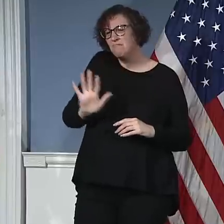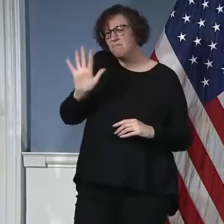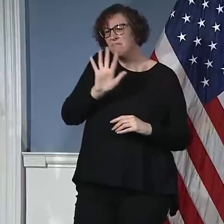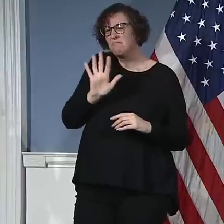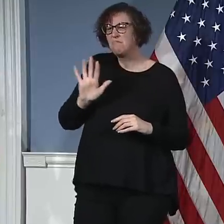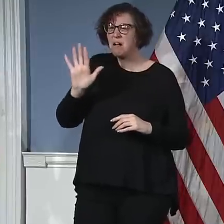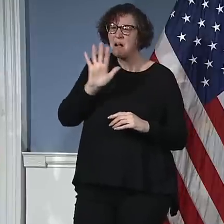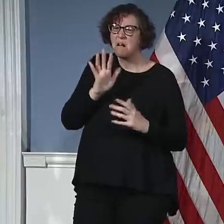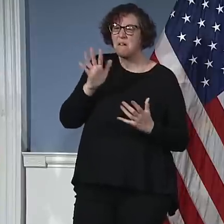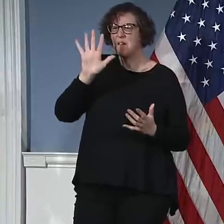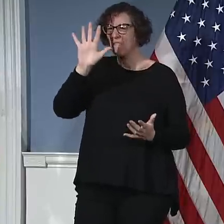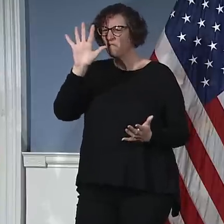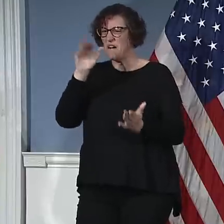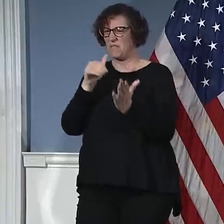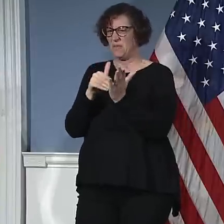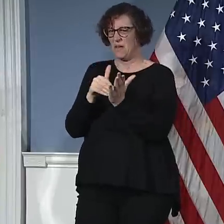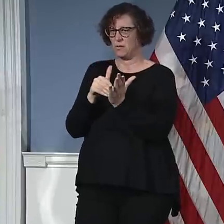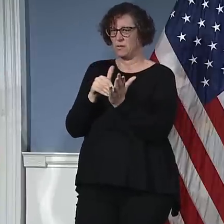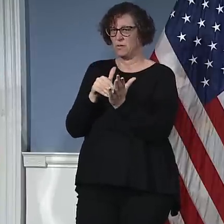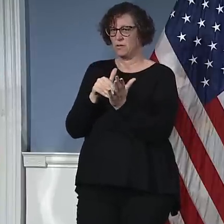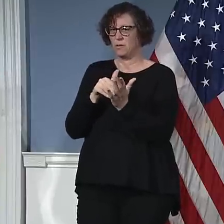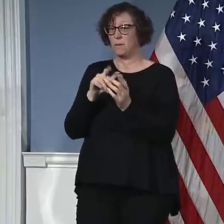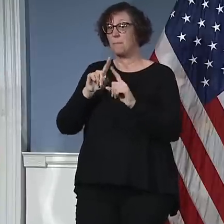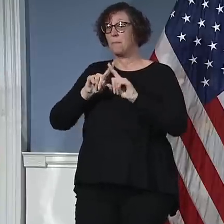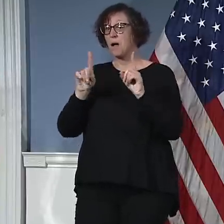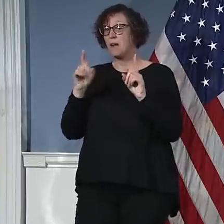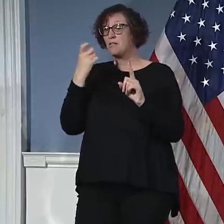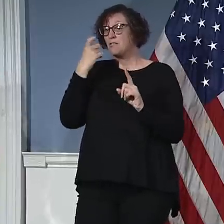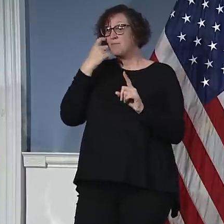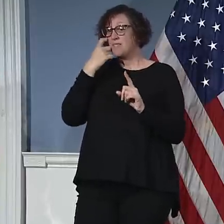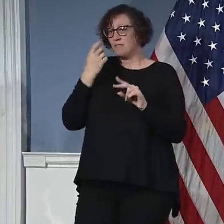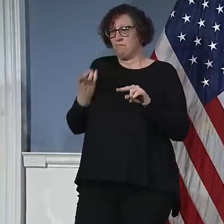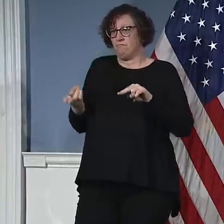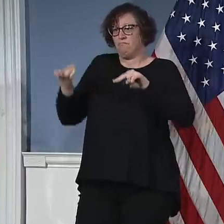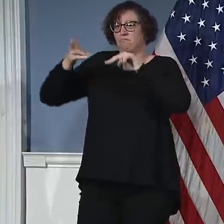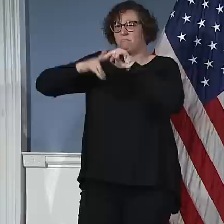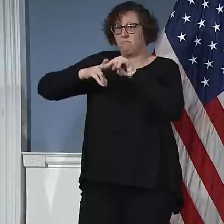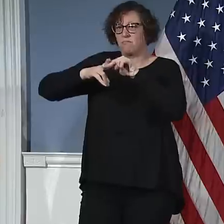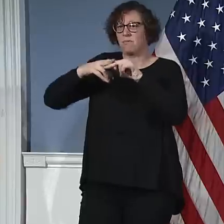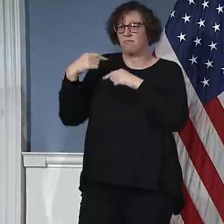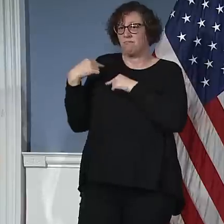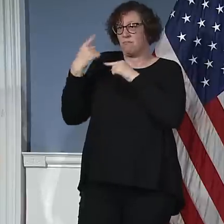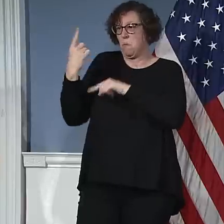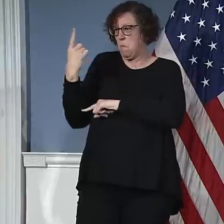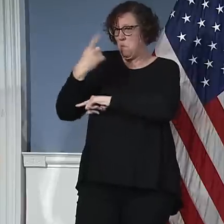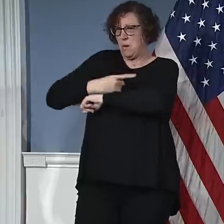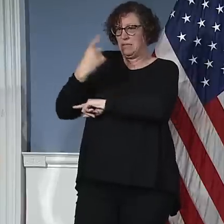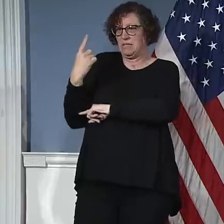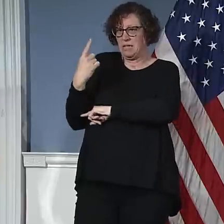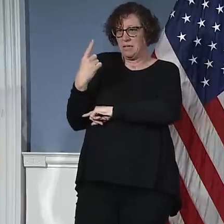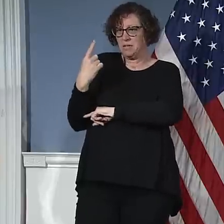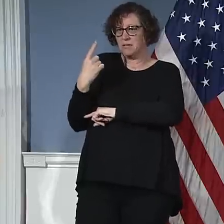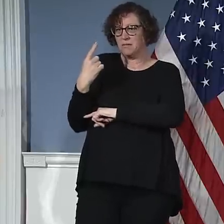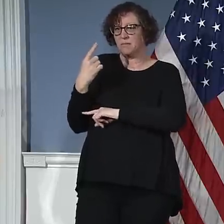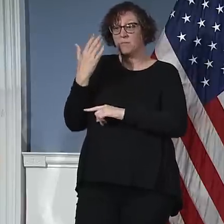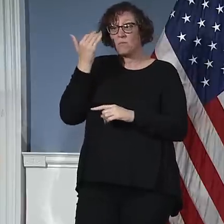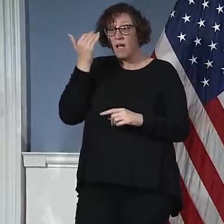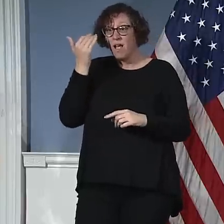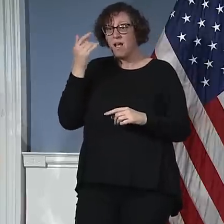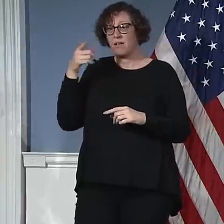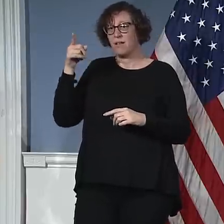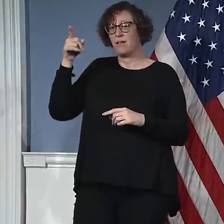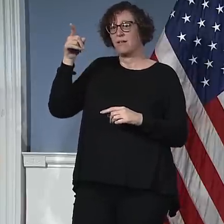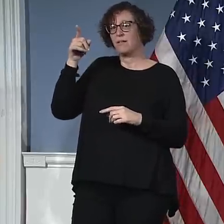number has grown markedly in the last 24 hours with the shipment from